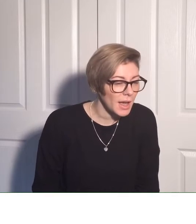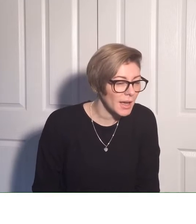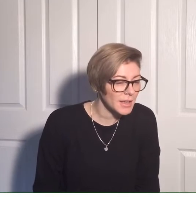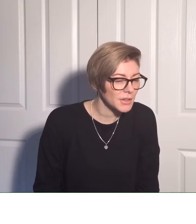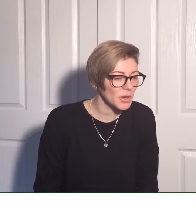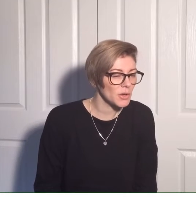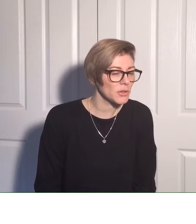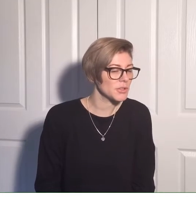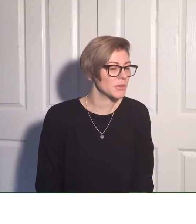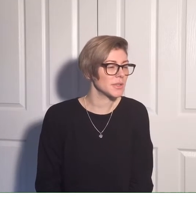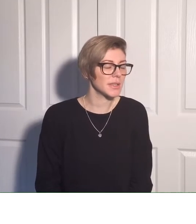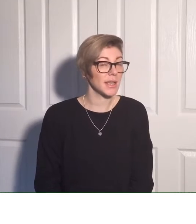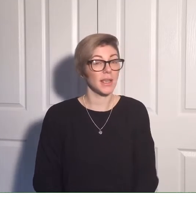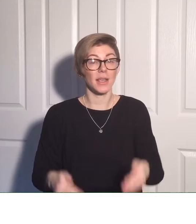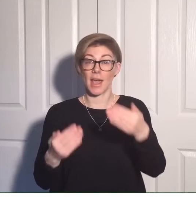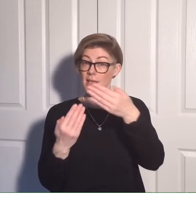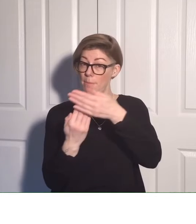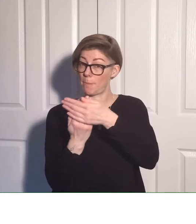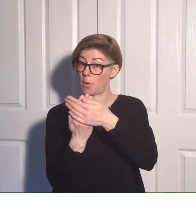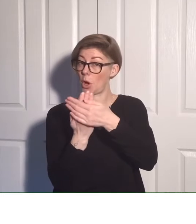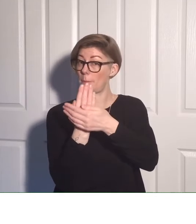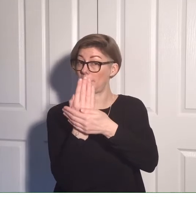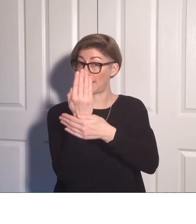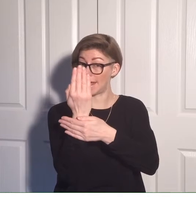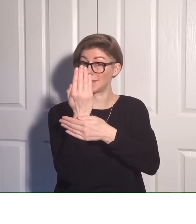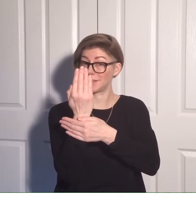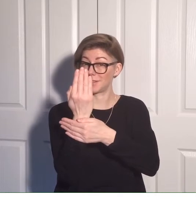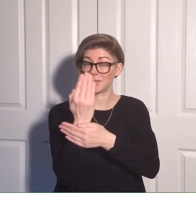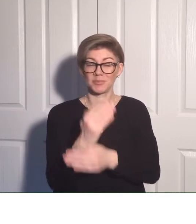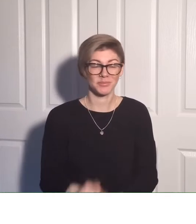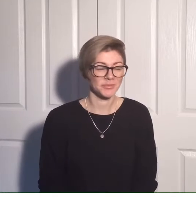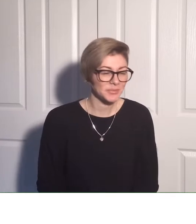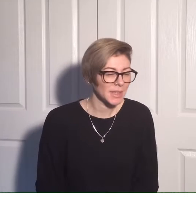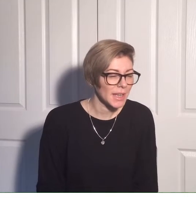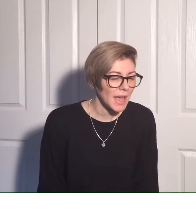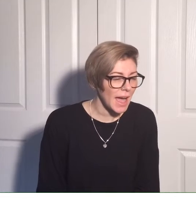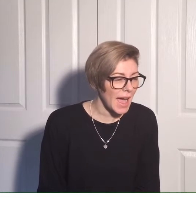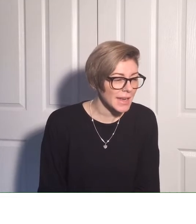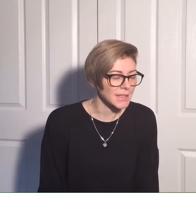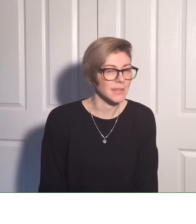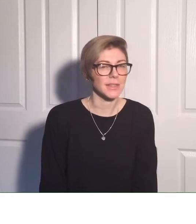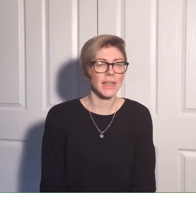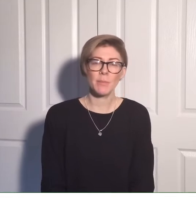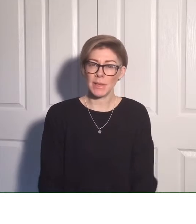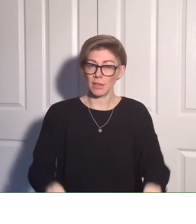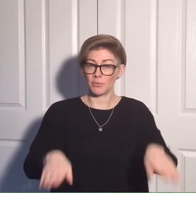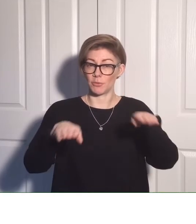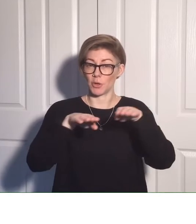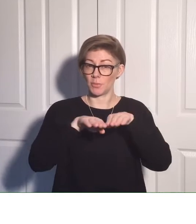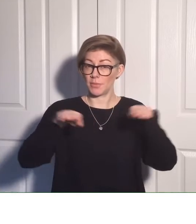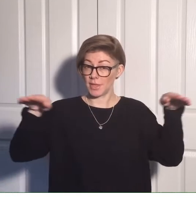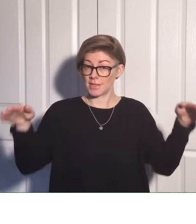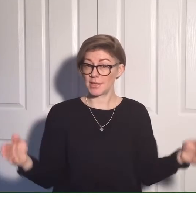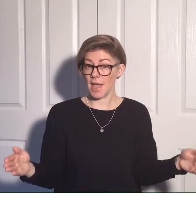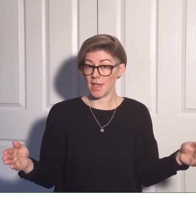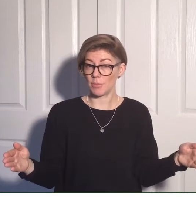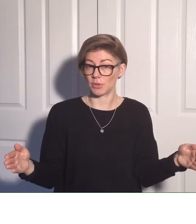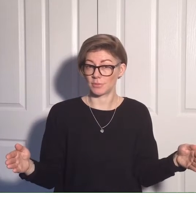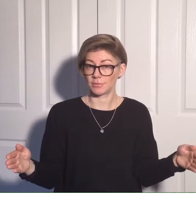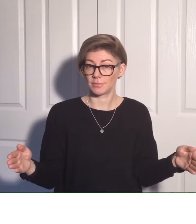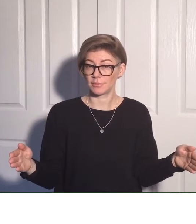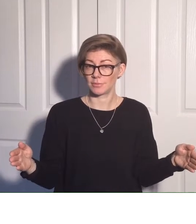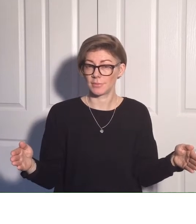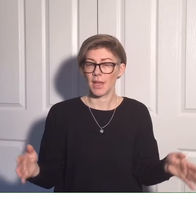I can also see a pot plant. And in the middle of the room there's a